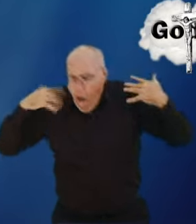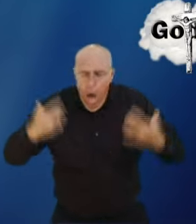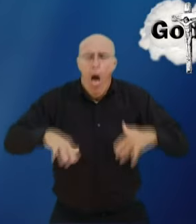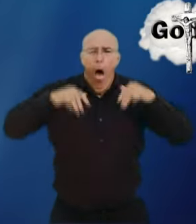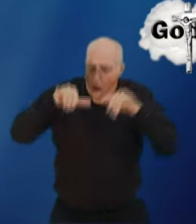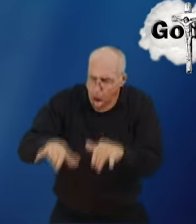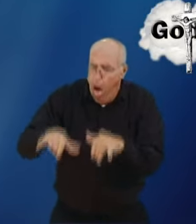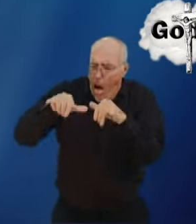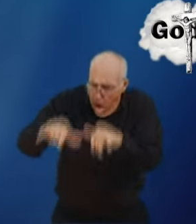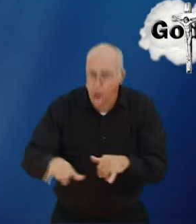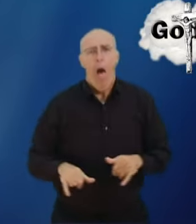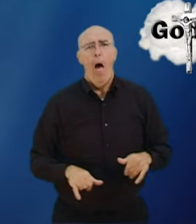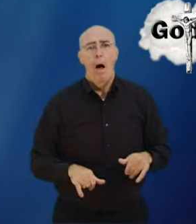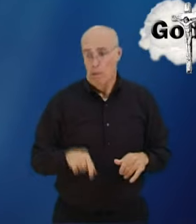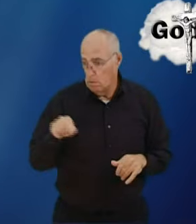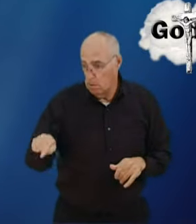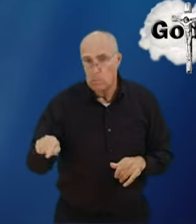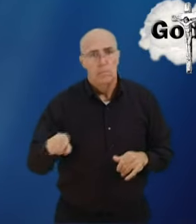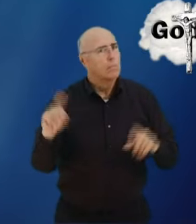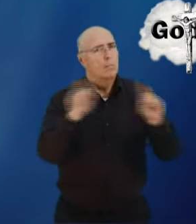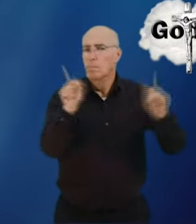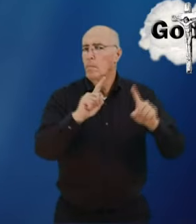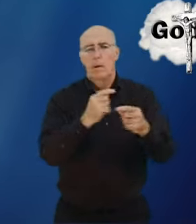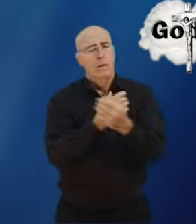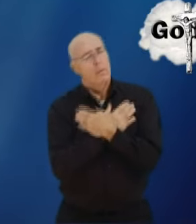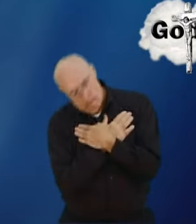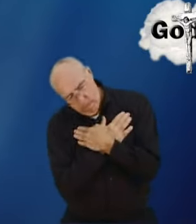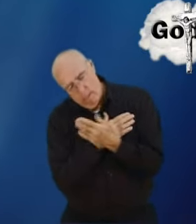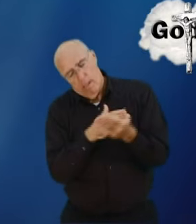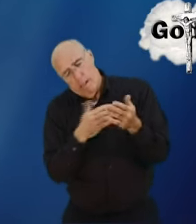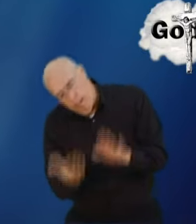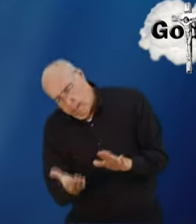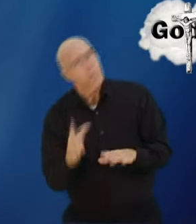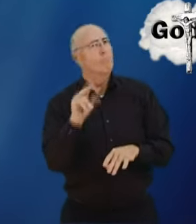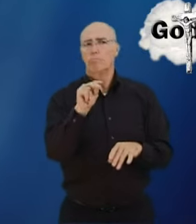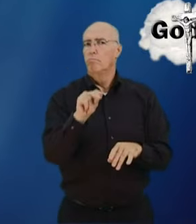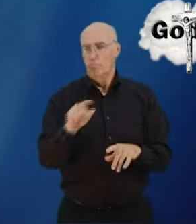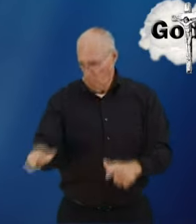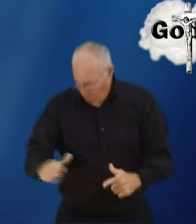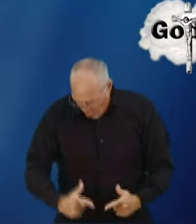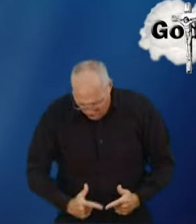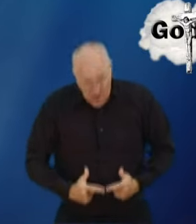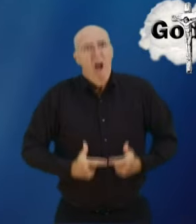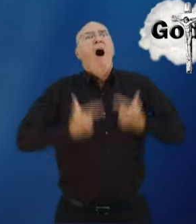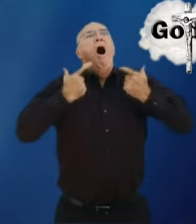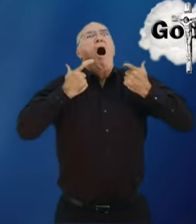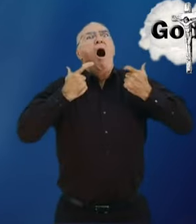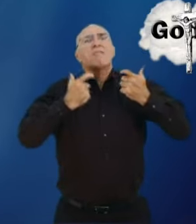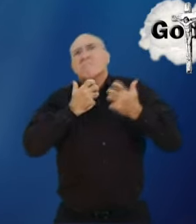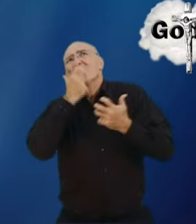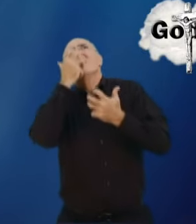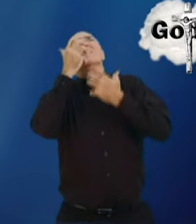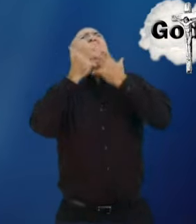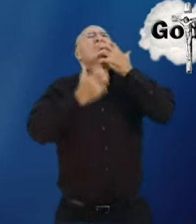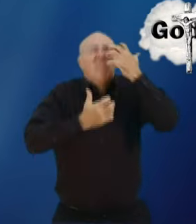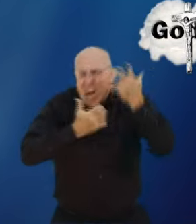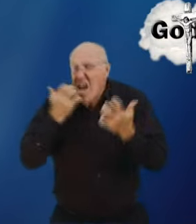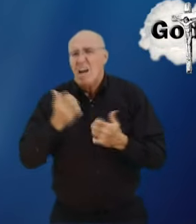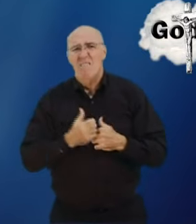suffer and cry and be tormented and punished in the fire so that you will not die and find